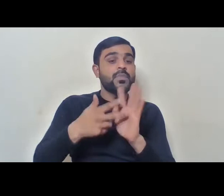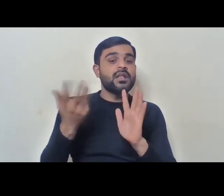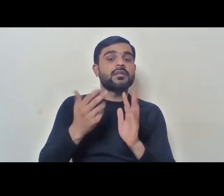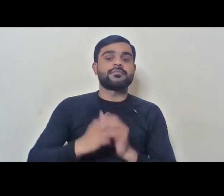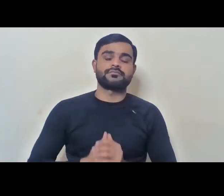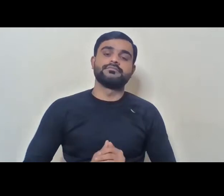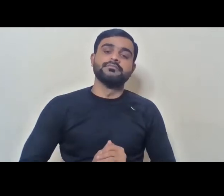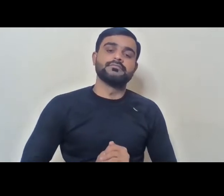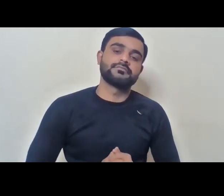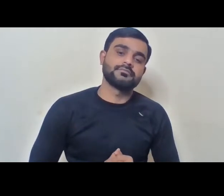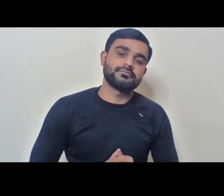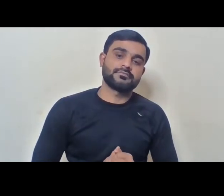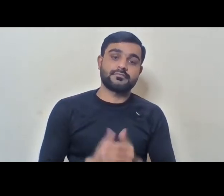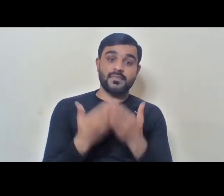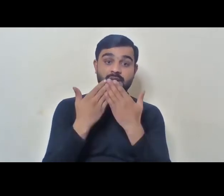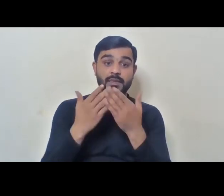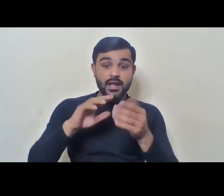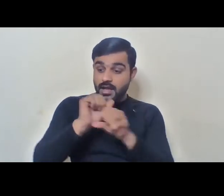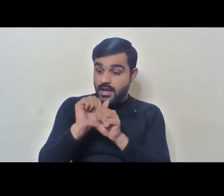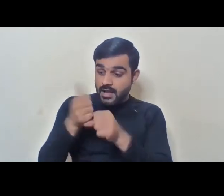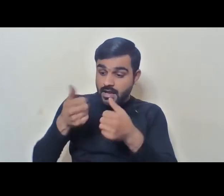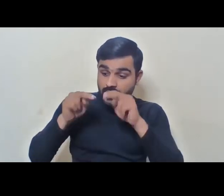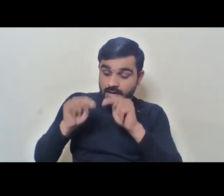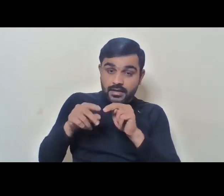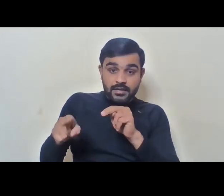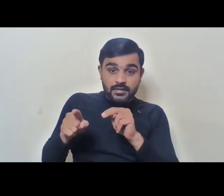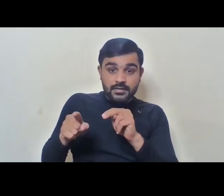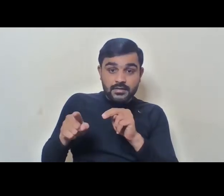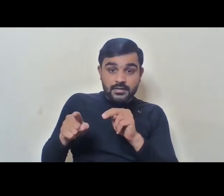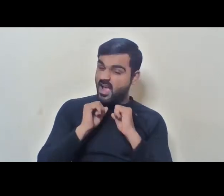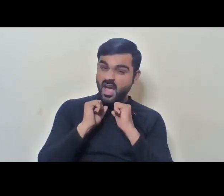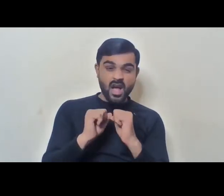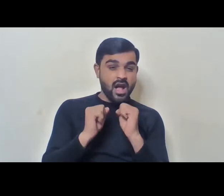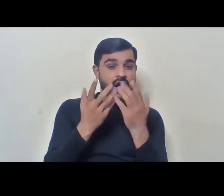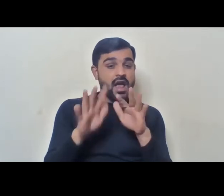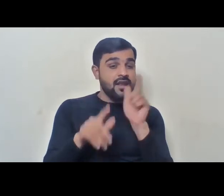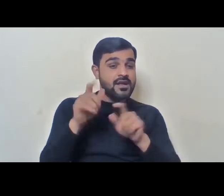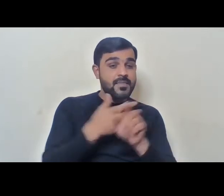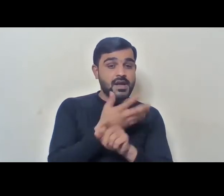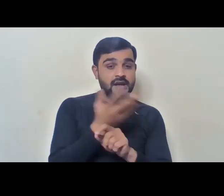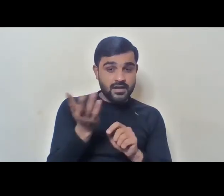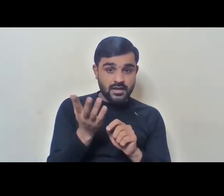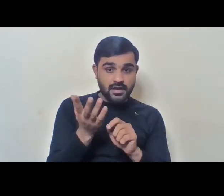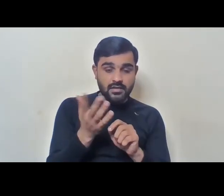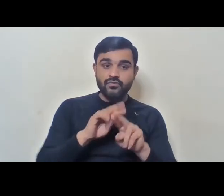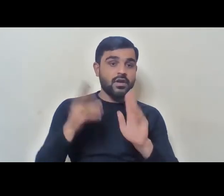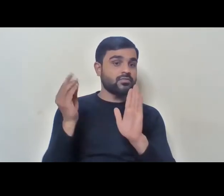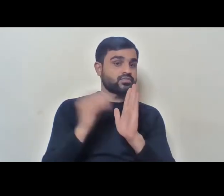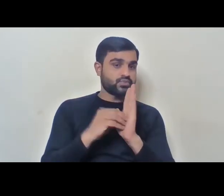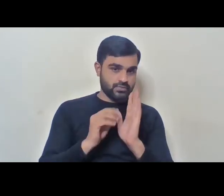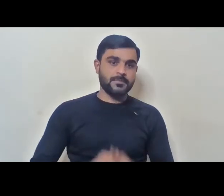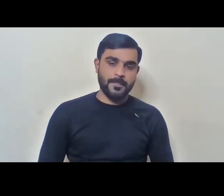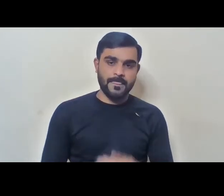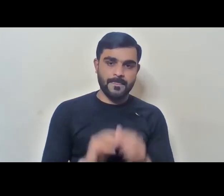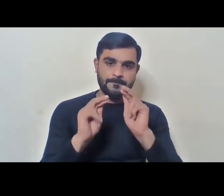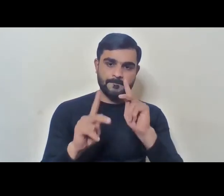modifying some eligibility requirements if it is too hard for anybody to fulfill. Okay.